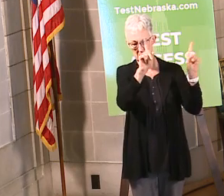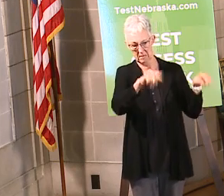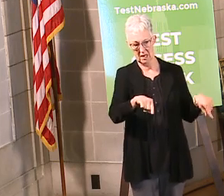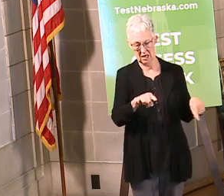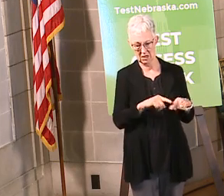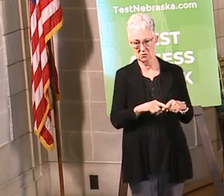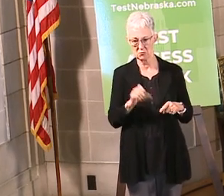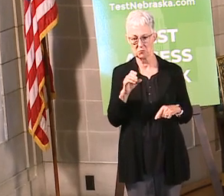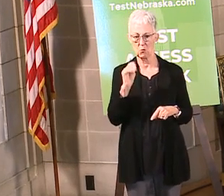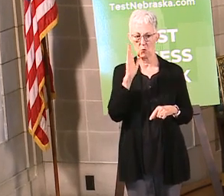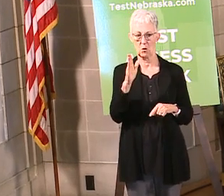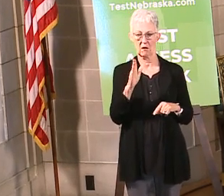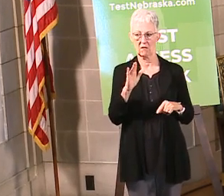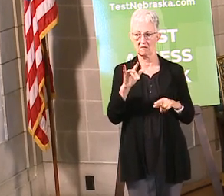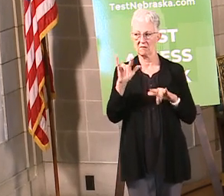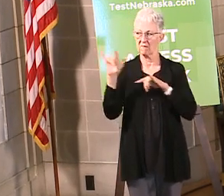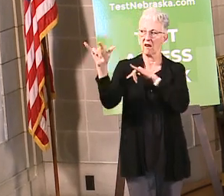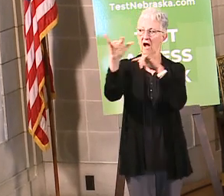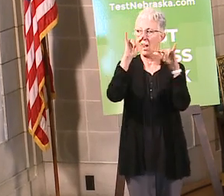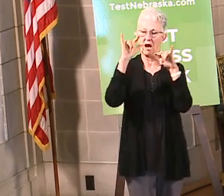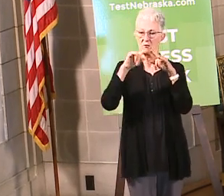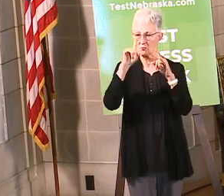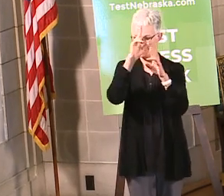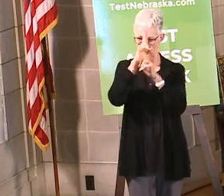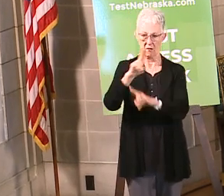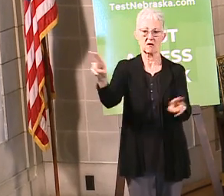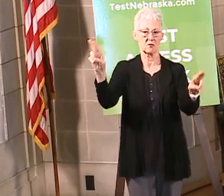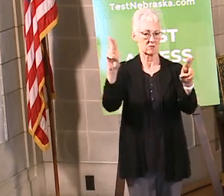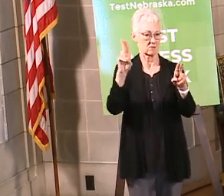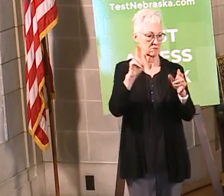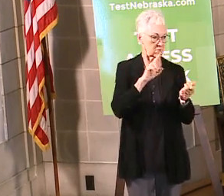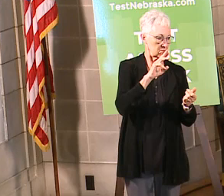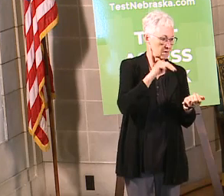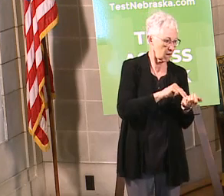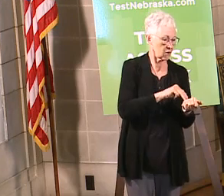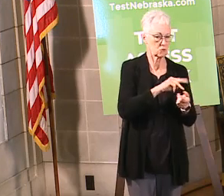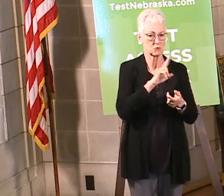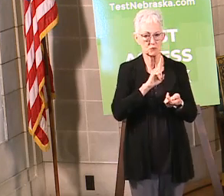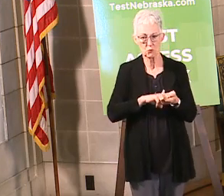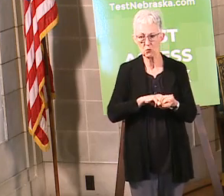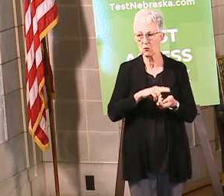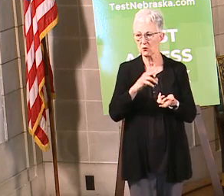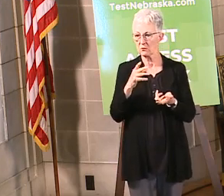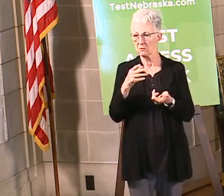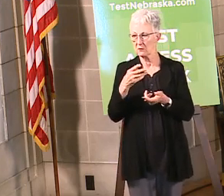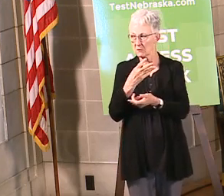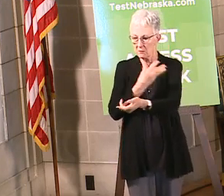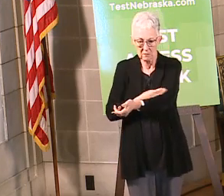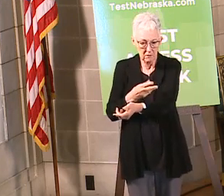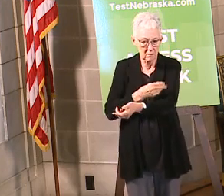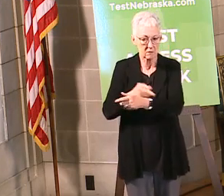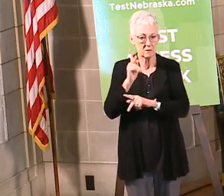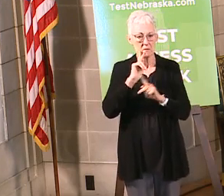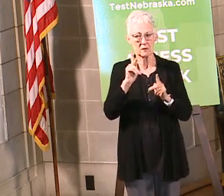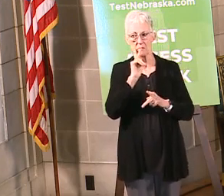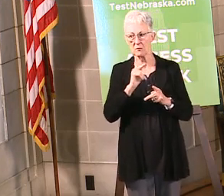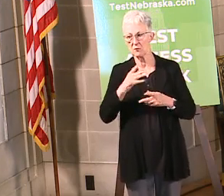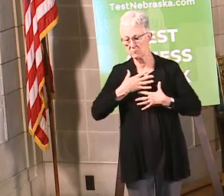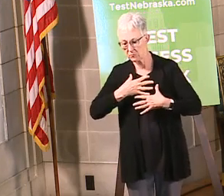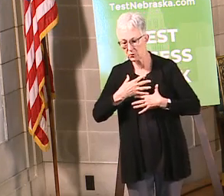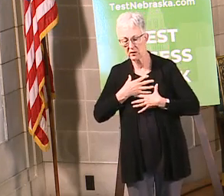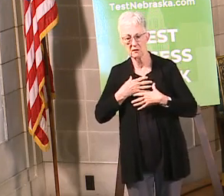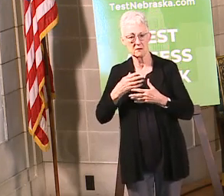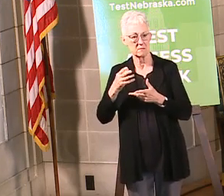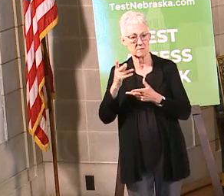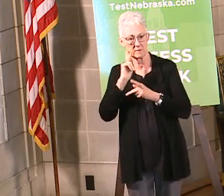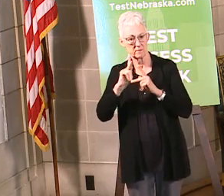to do a flyover to recognize all the health care workers who have been busy taking care of Nebraskans through this pandemic. So now getting into